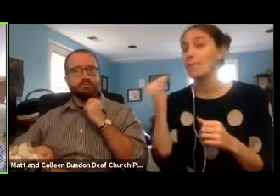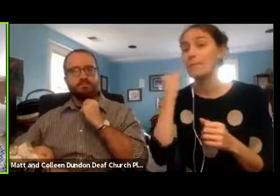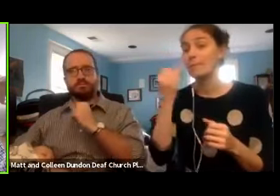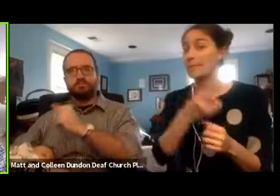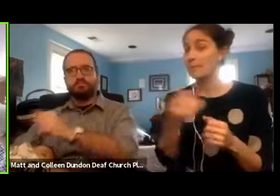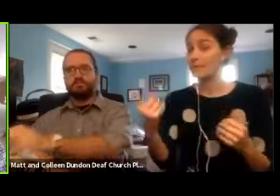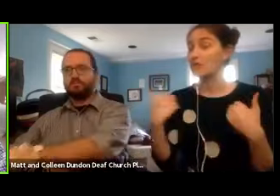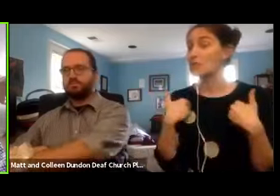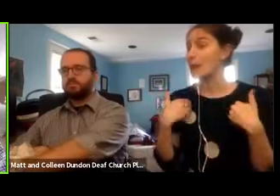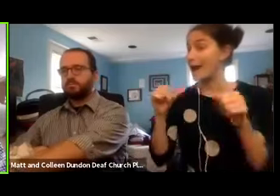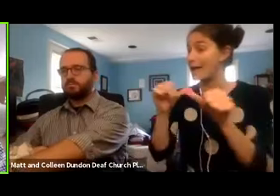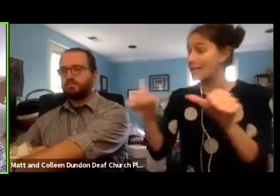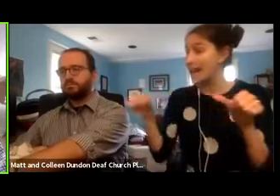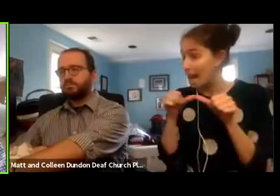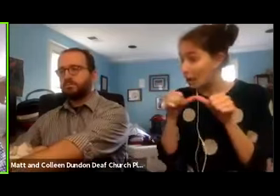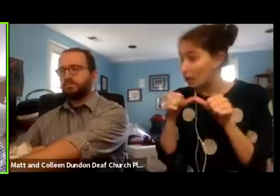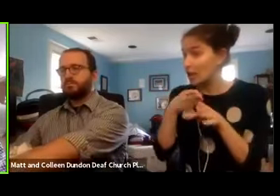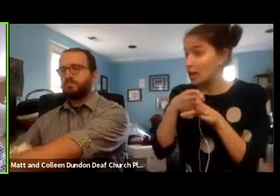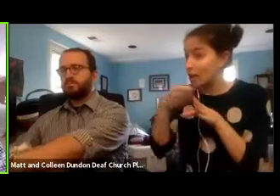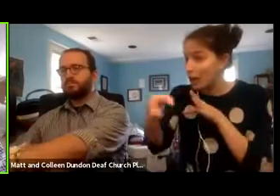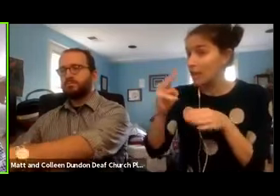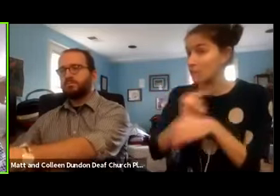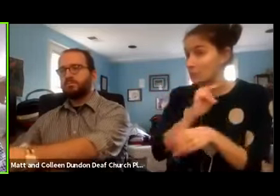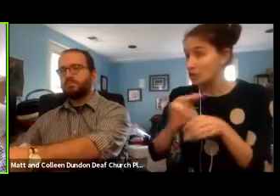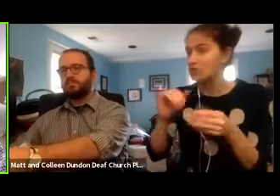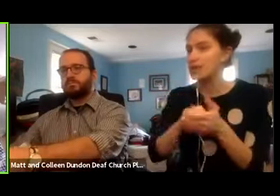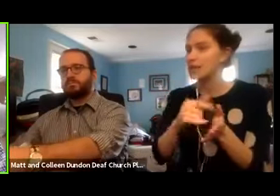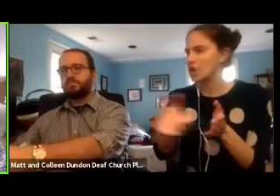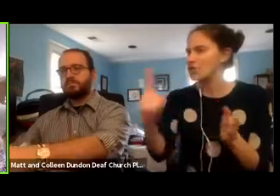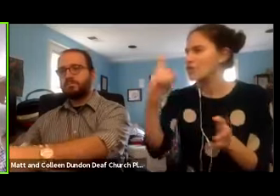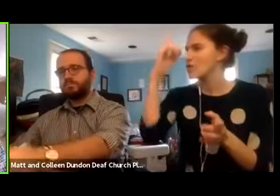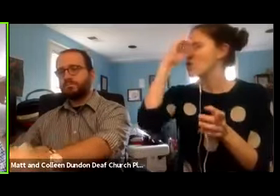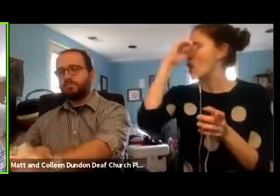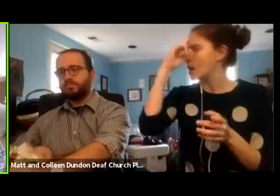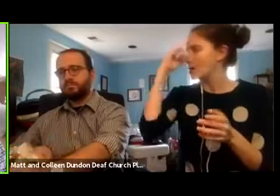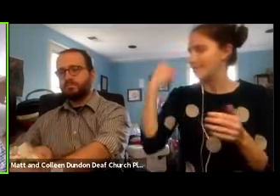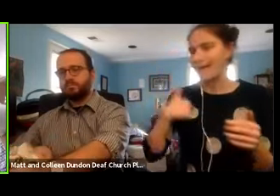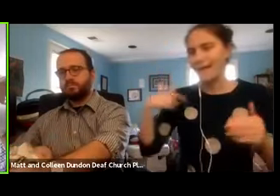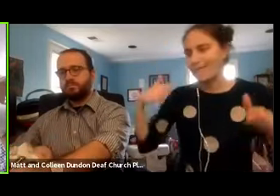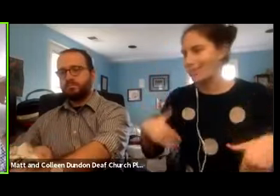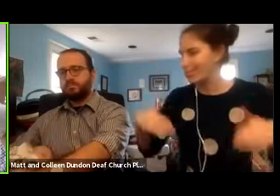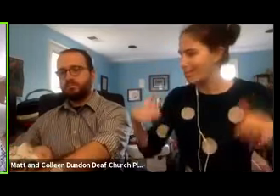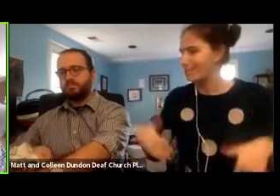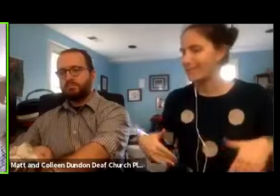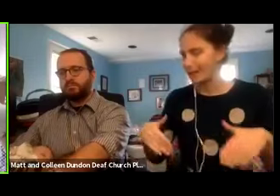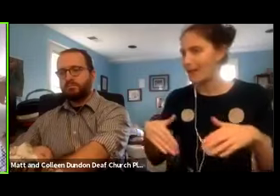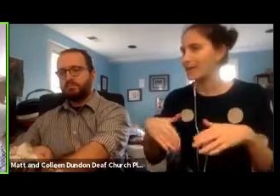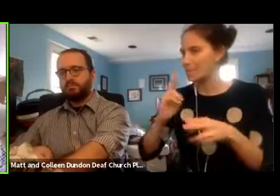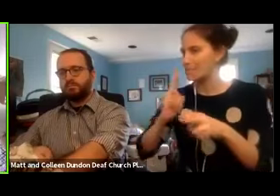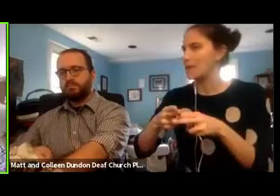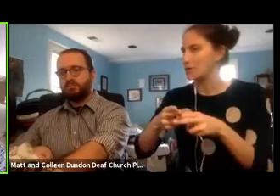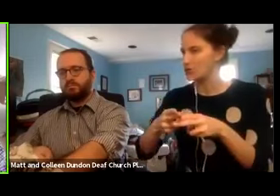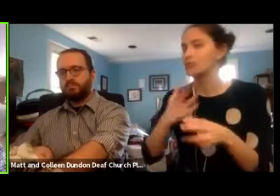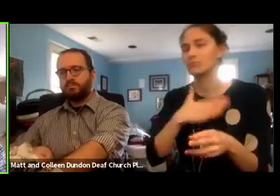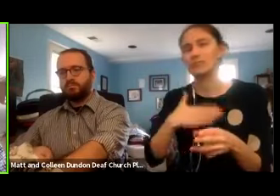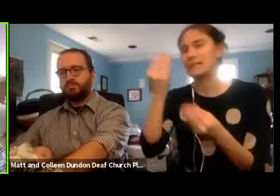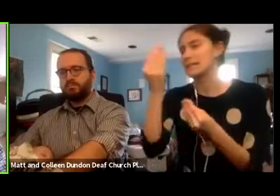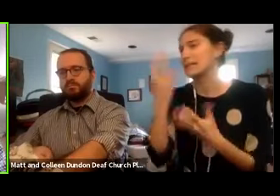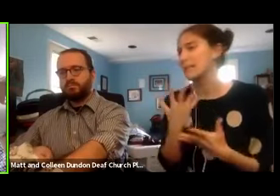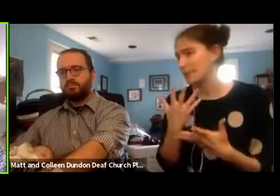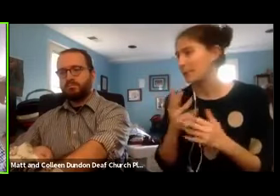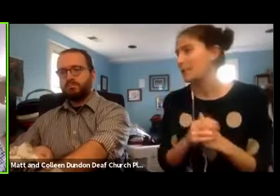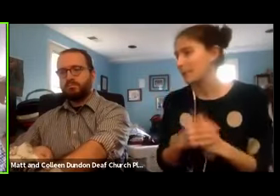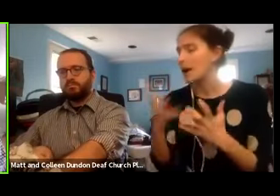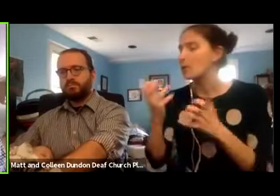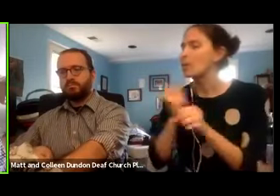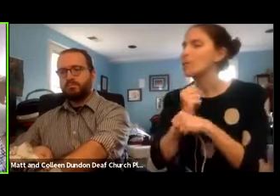an area of ministry that you've thought about that I've not approached, let me know. I want to make sure that